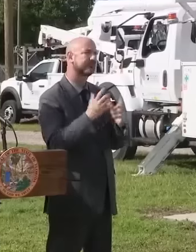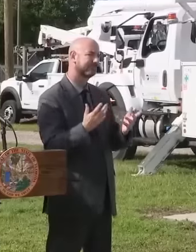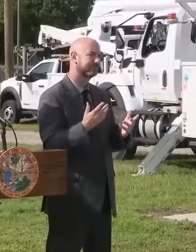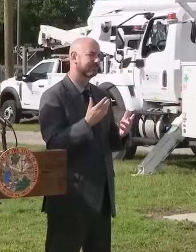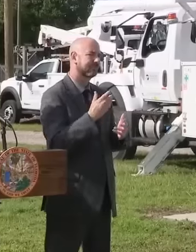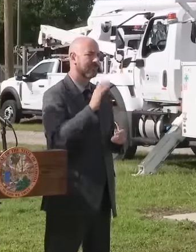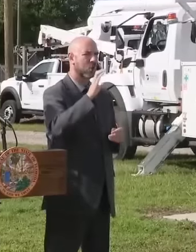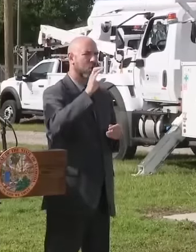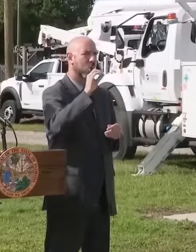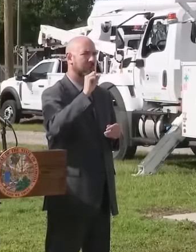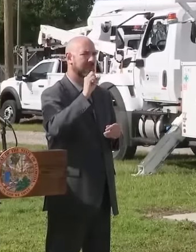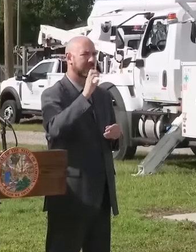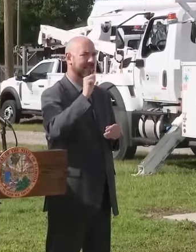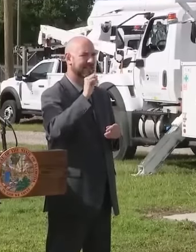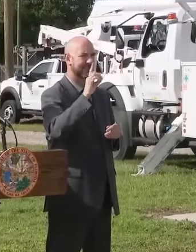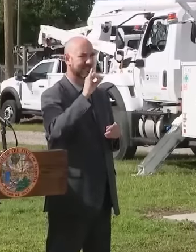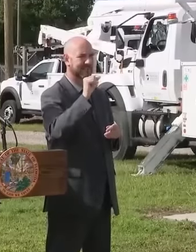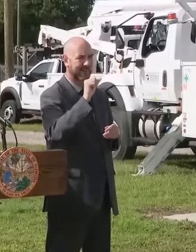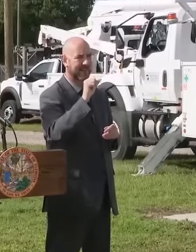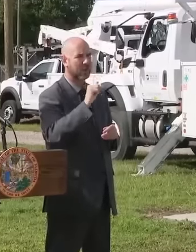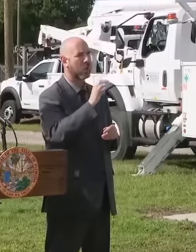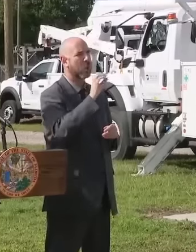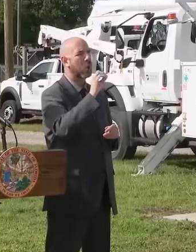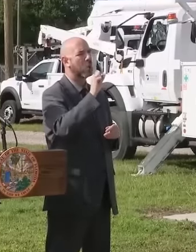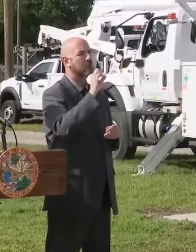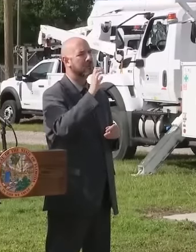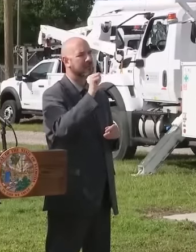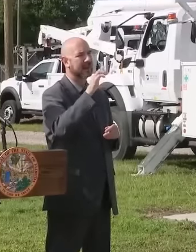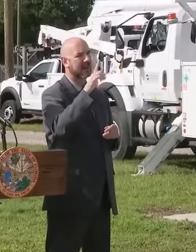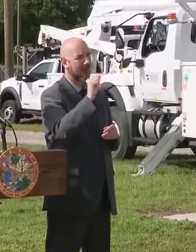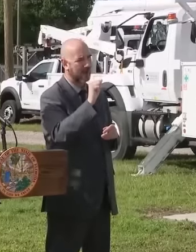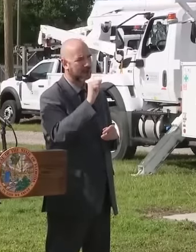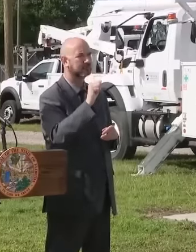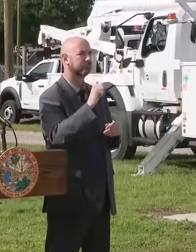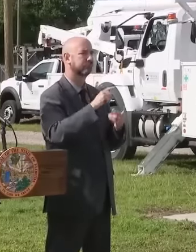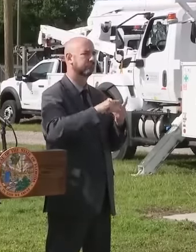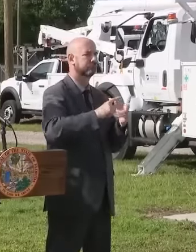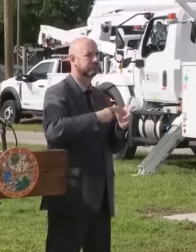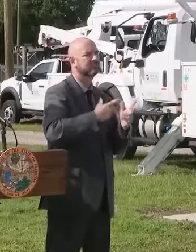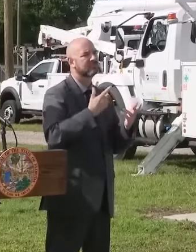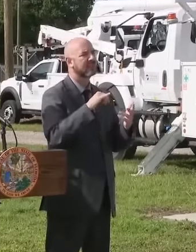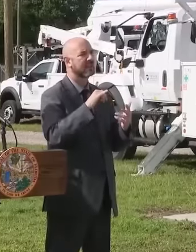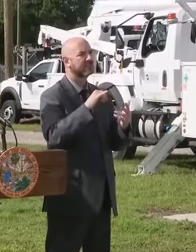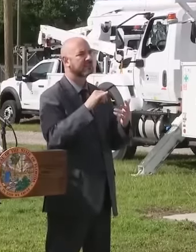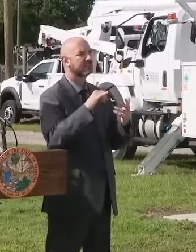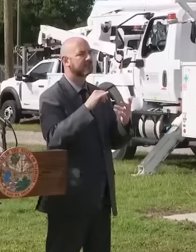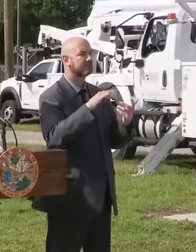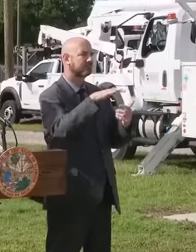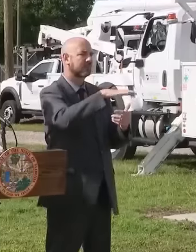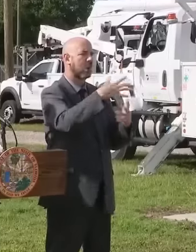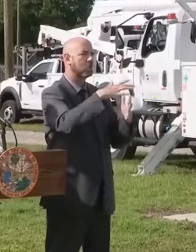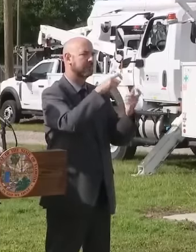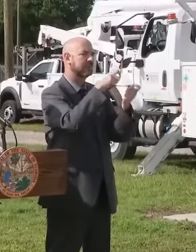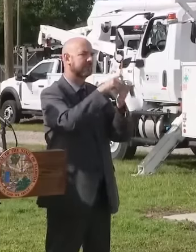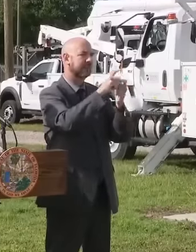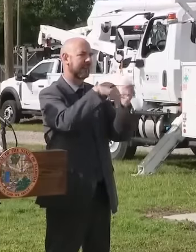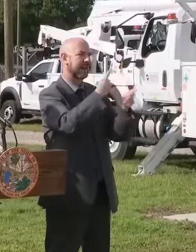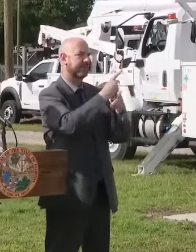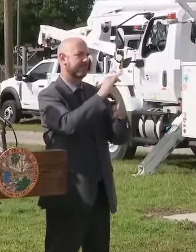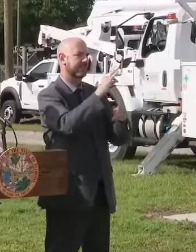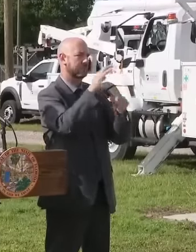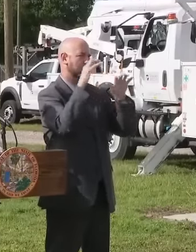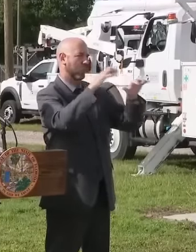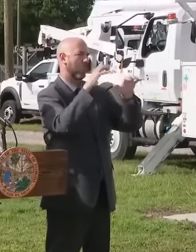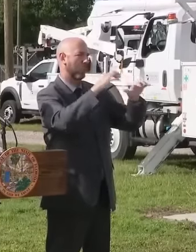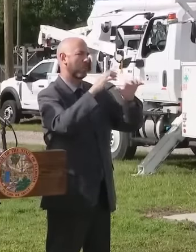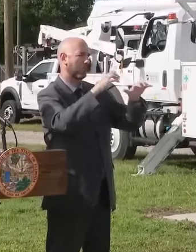and Santa Rosa, all but three counties in the state of Florida are under some type of tropical storm, flood, storm surge, or